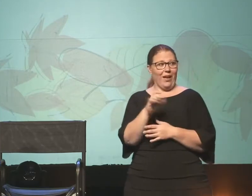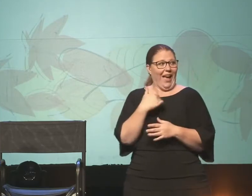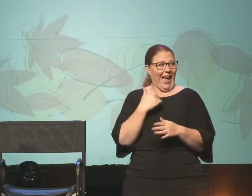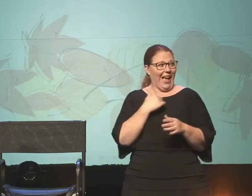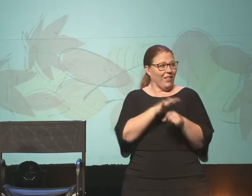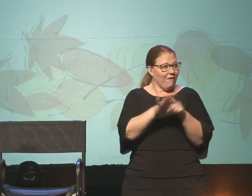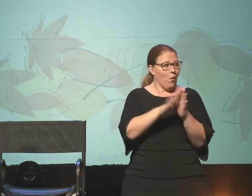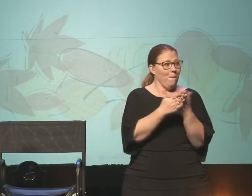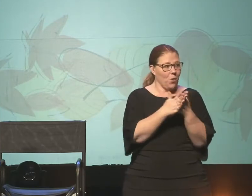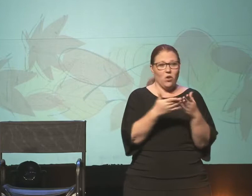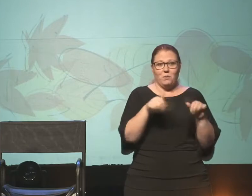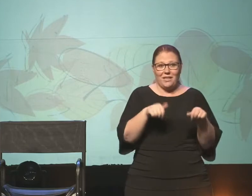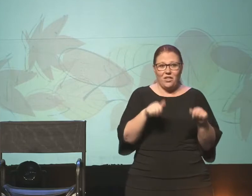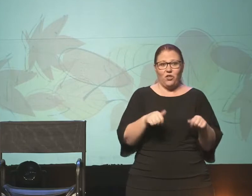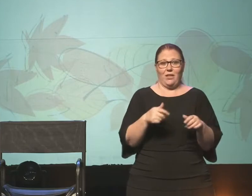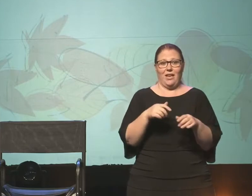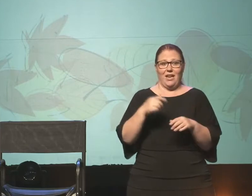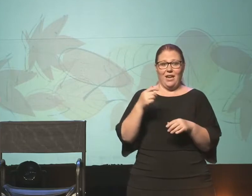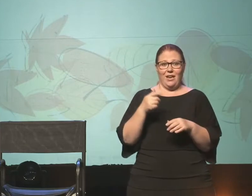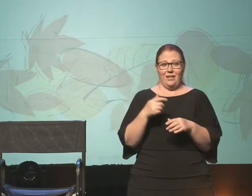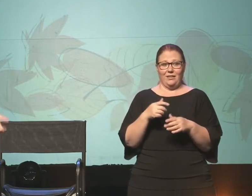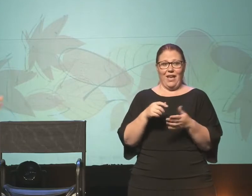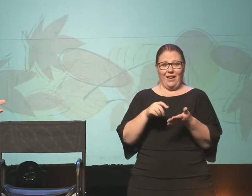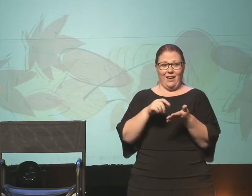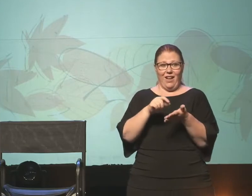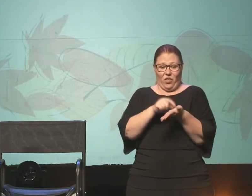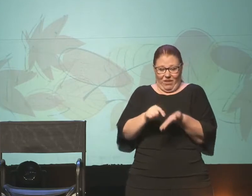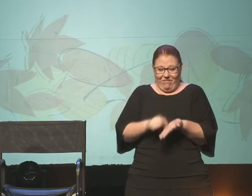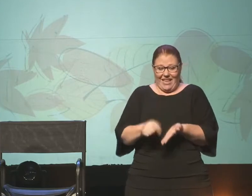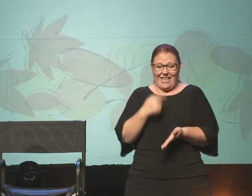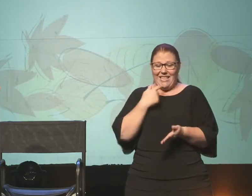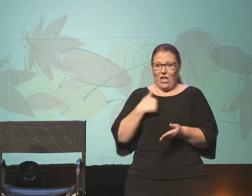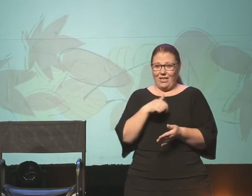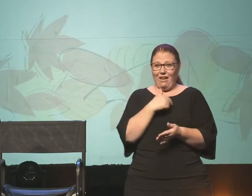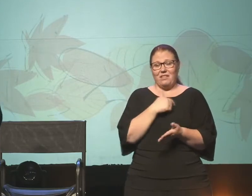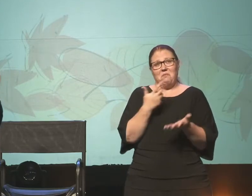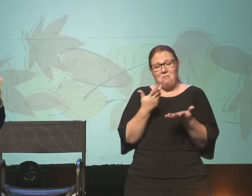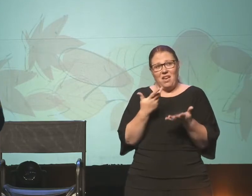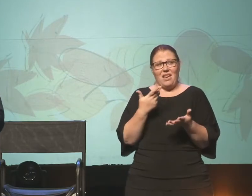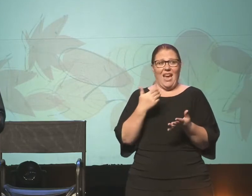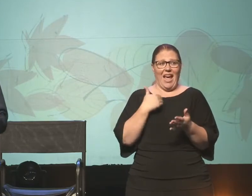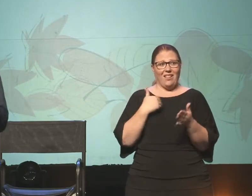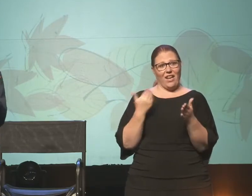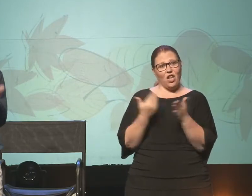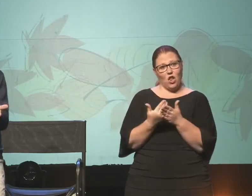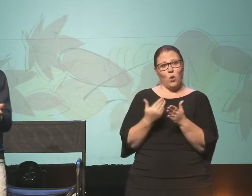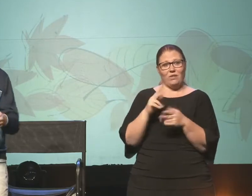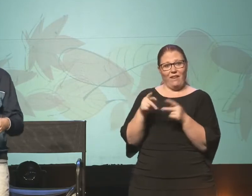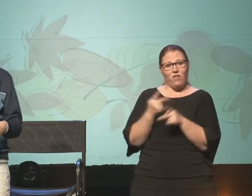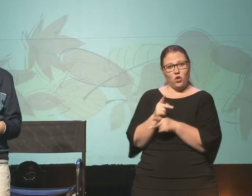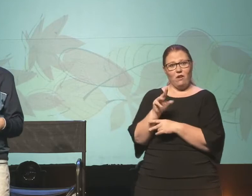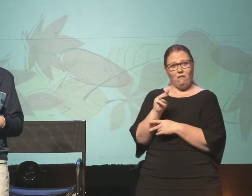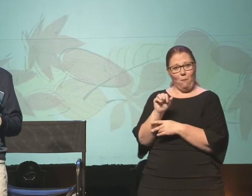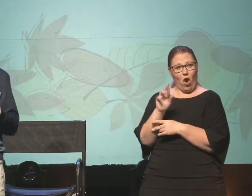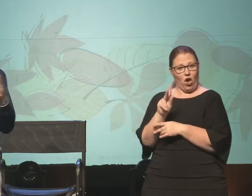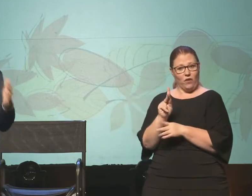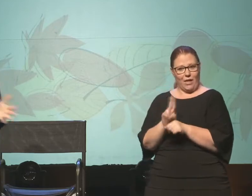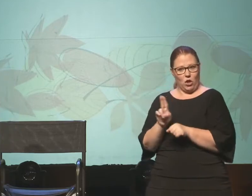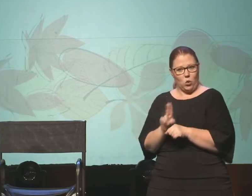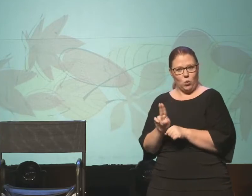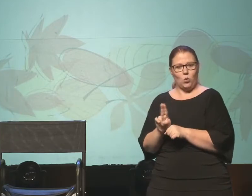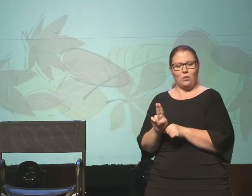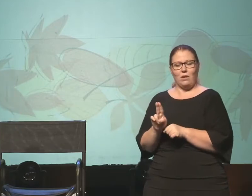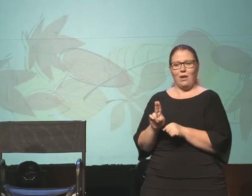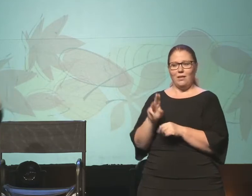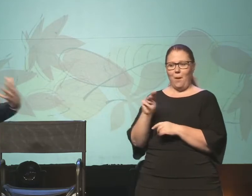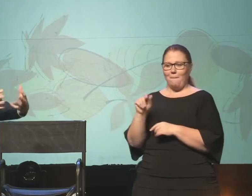books potentially. Like the scholarship tells us that Luke probably had a pretty close version of Mark that we have that he used. And Matthew